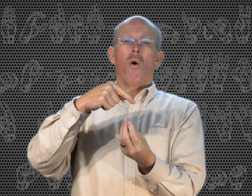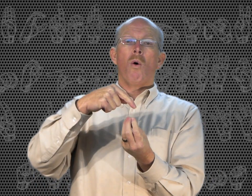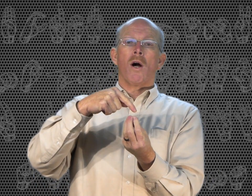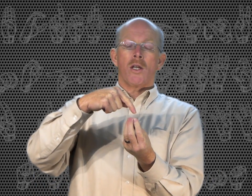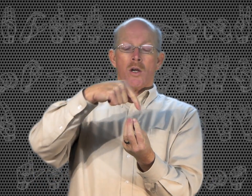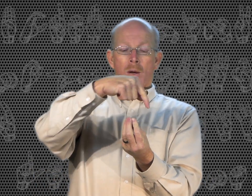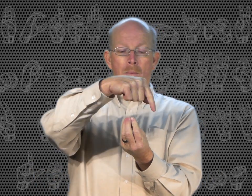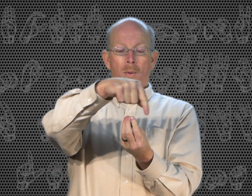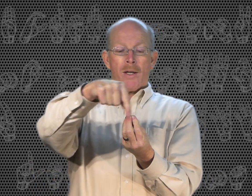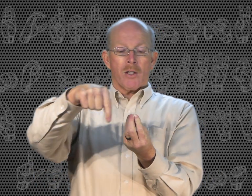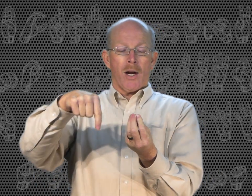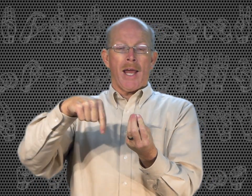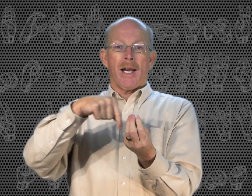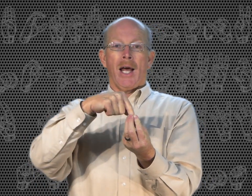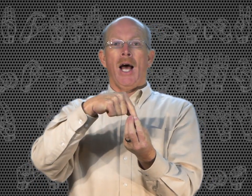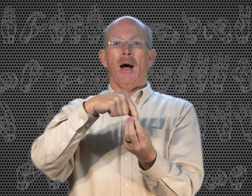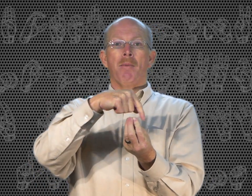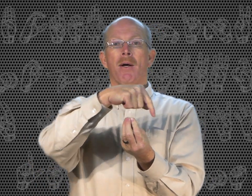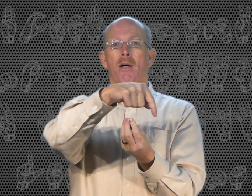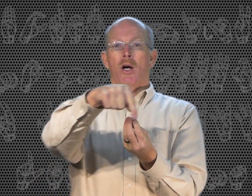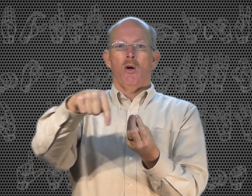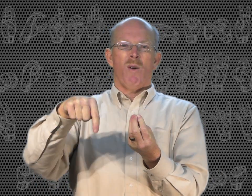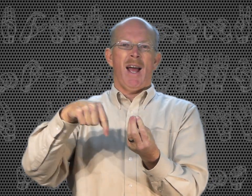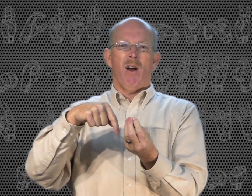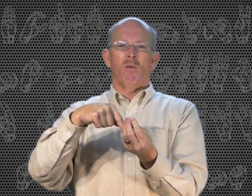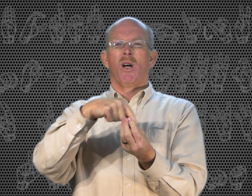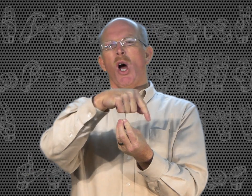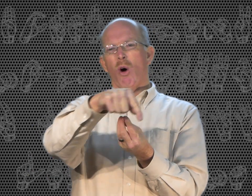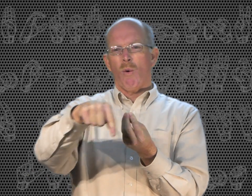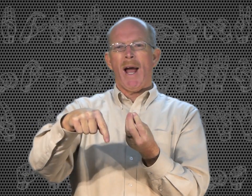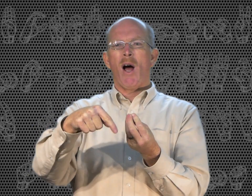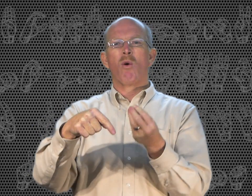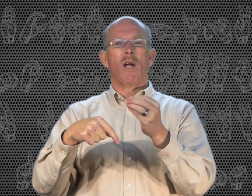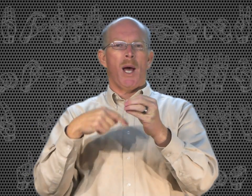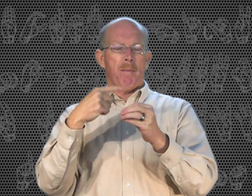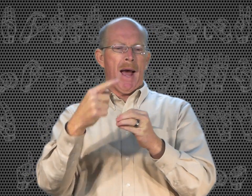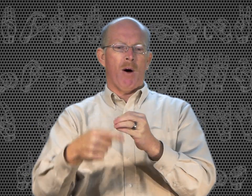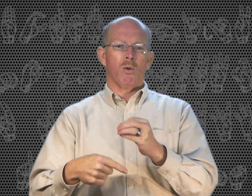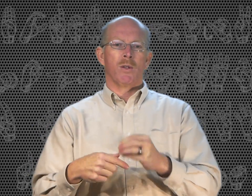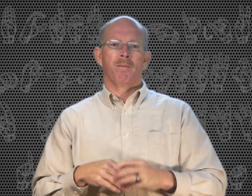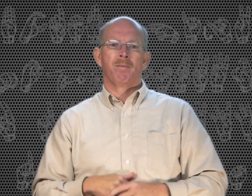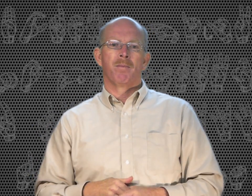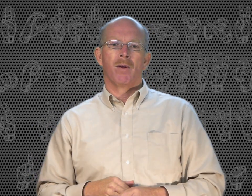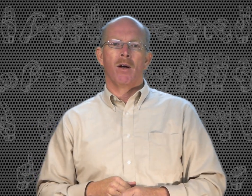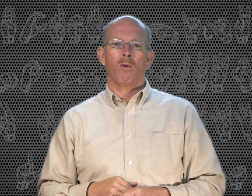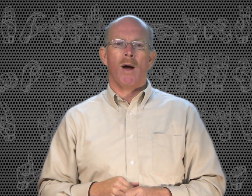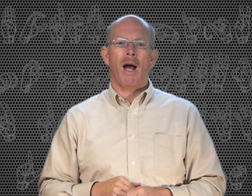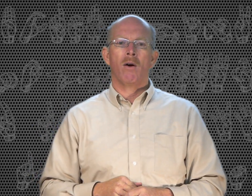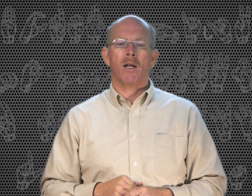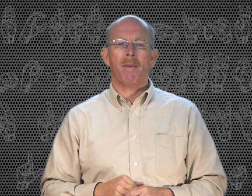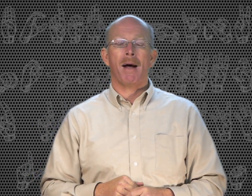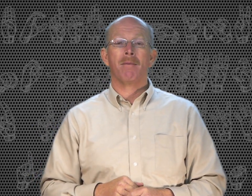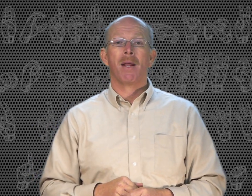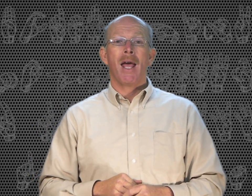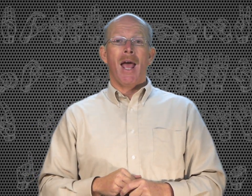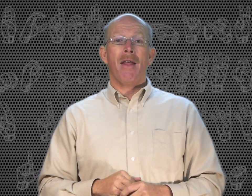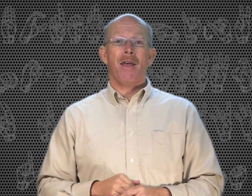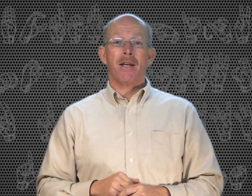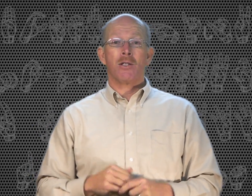Or you can point your hand up. Around. Around. About. Around and about. And then